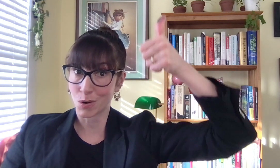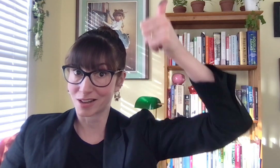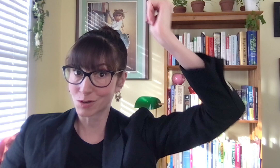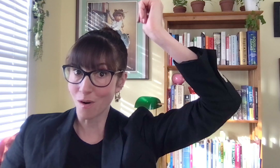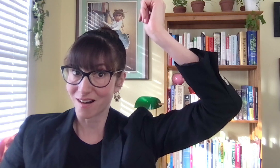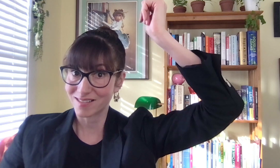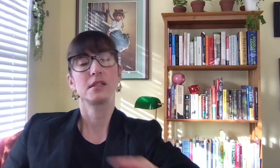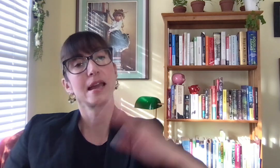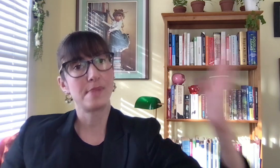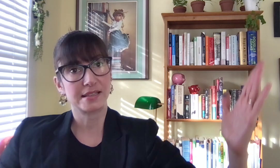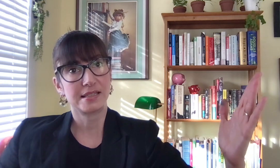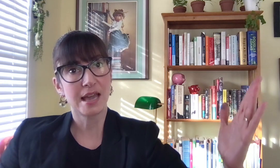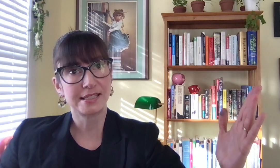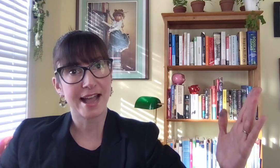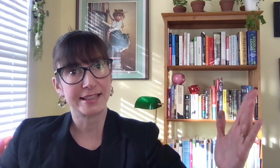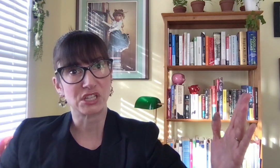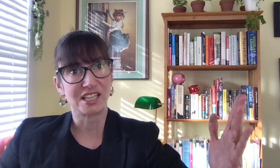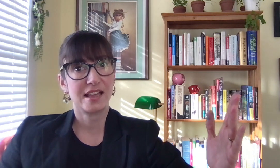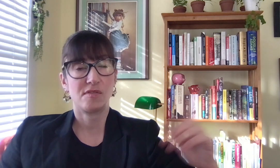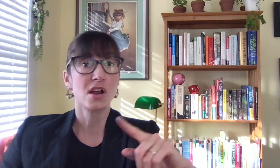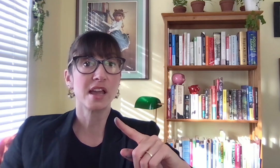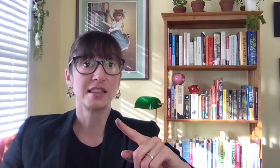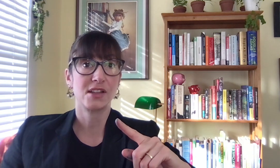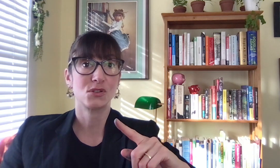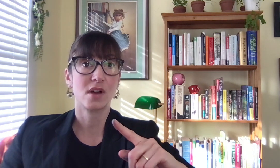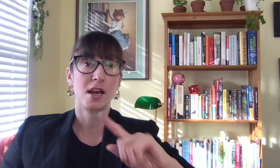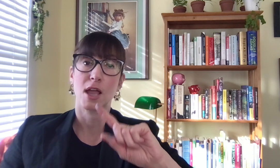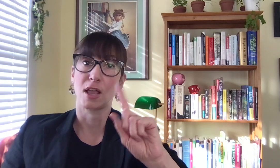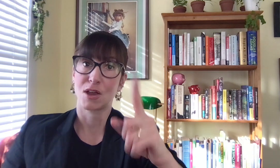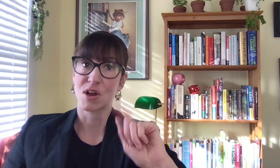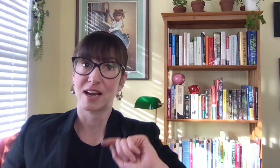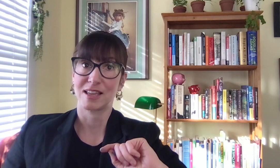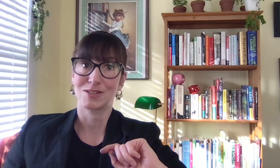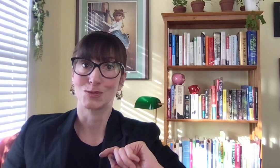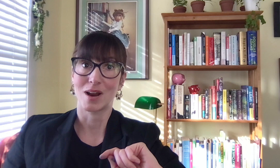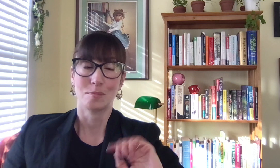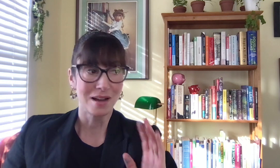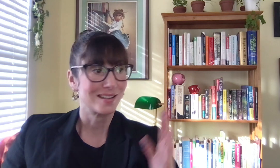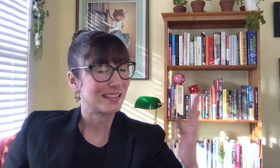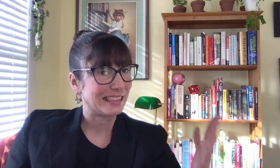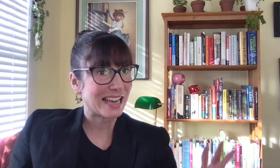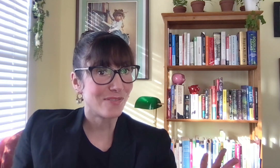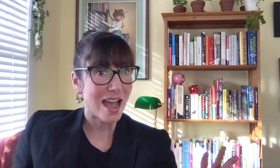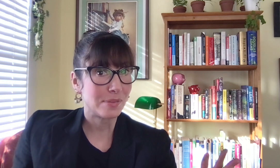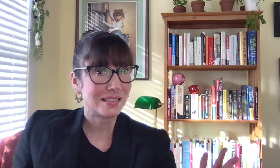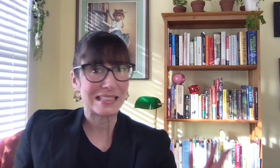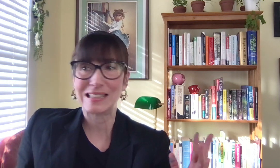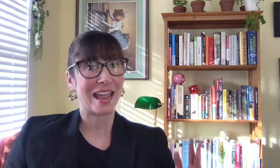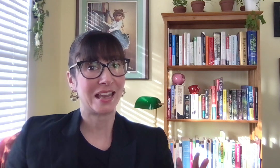credit score. To get back to the test analogy, if they're getting the answers right, you're getting the answers right. But life happens, and it